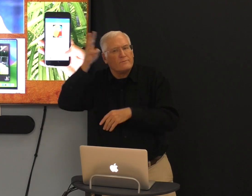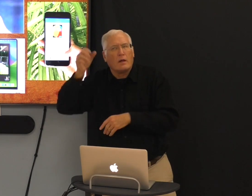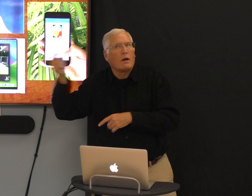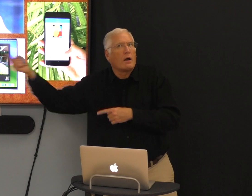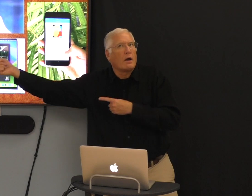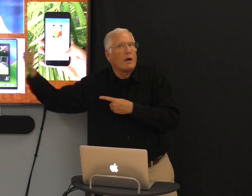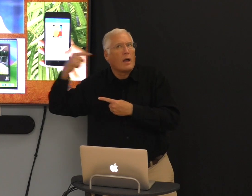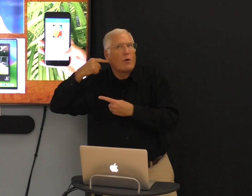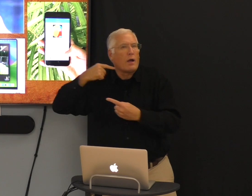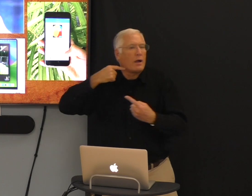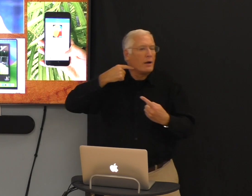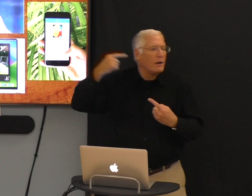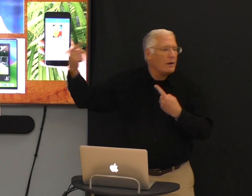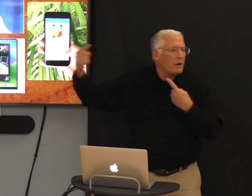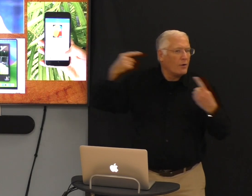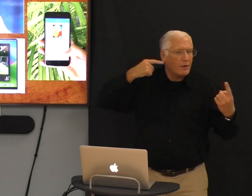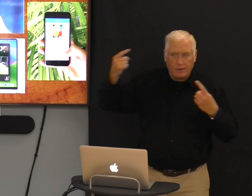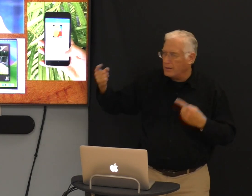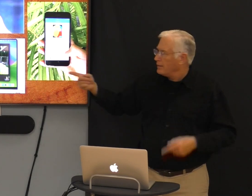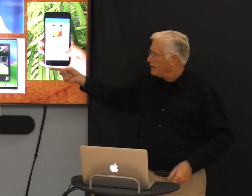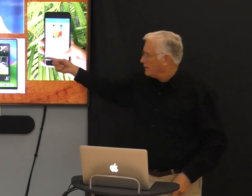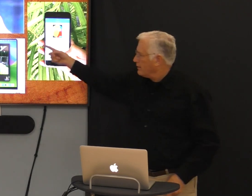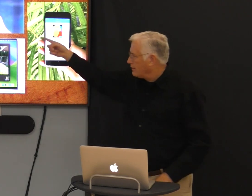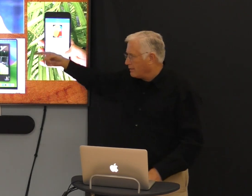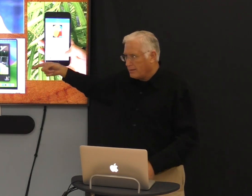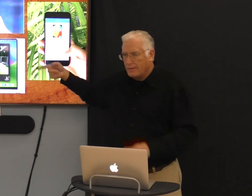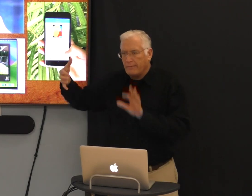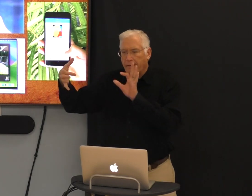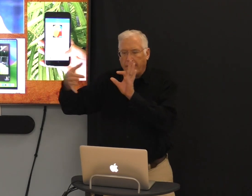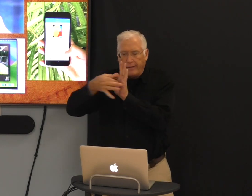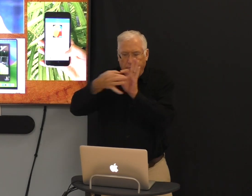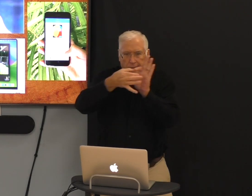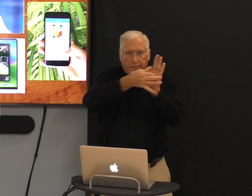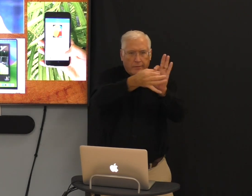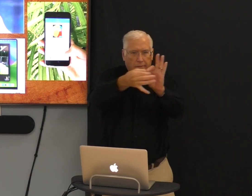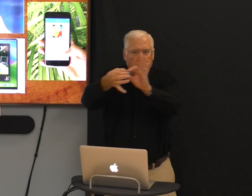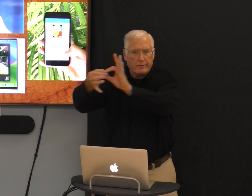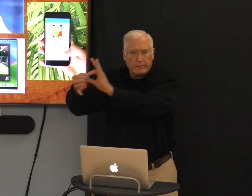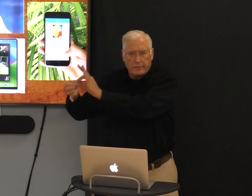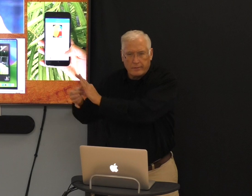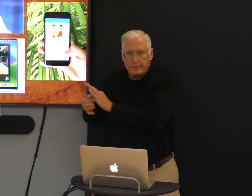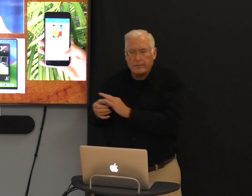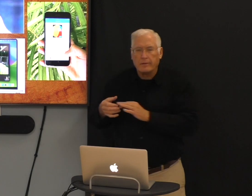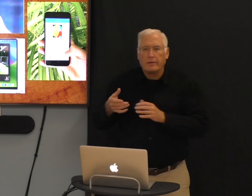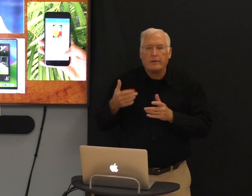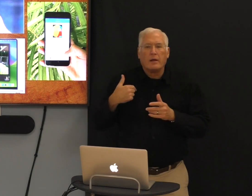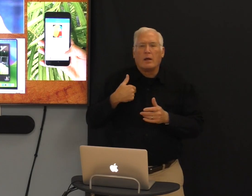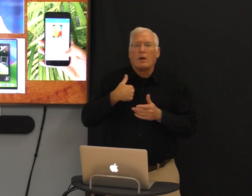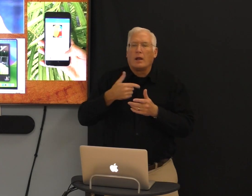You know, just different things that people can do with each other now. You're making connections.